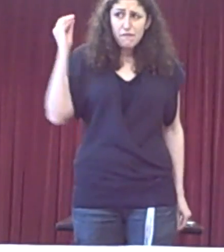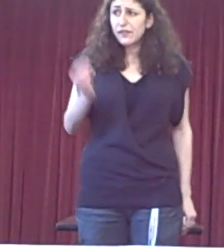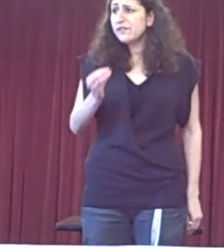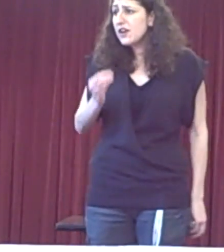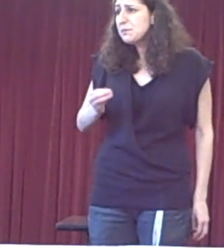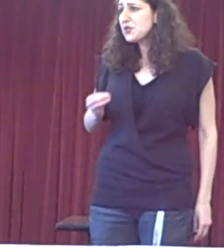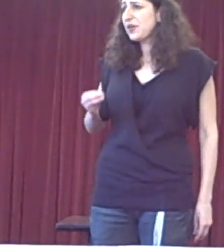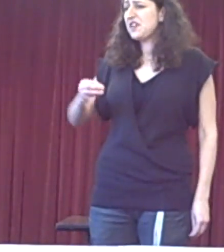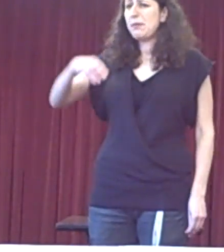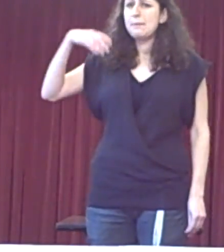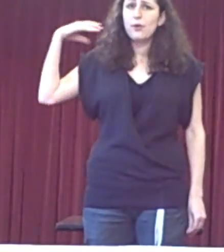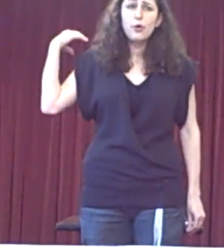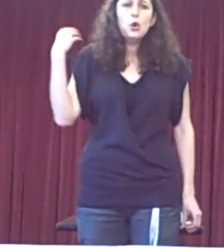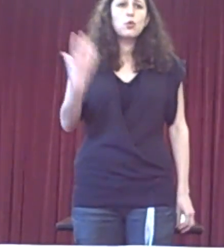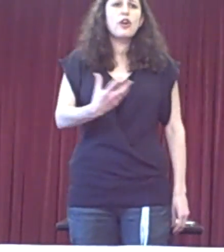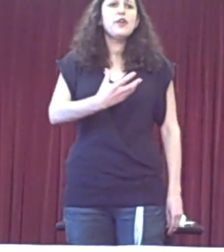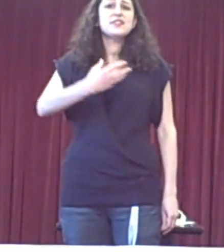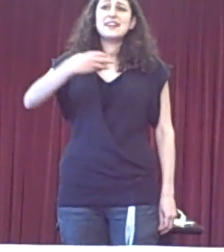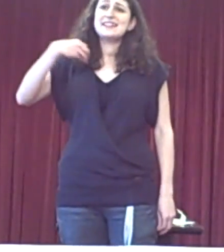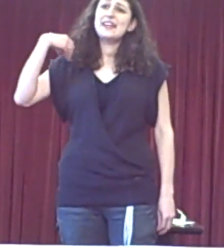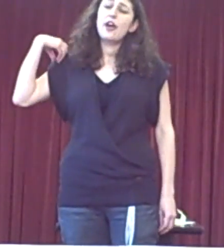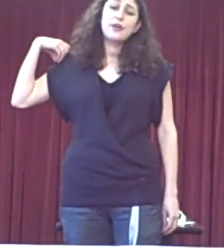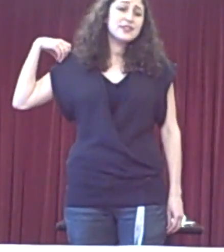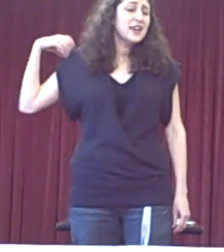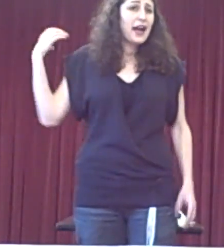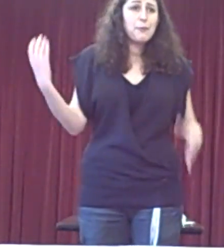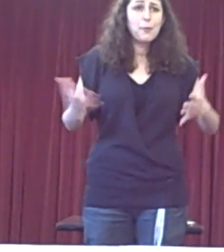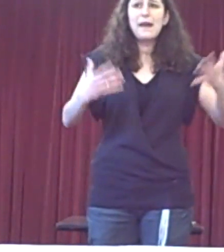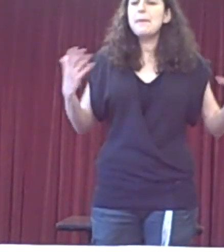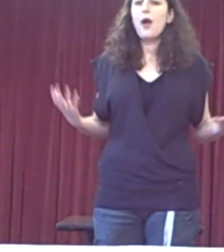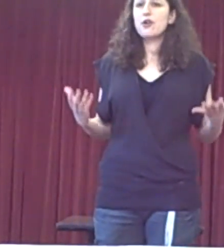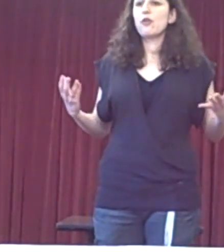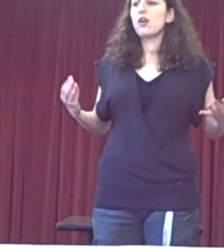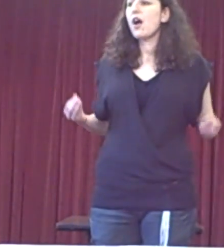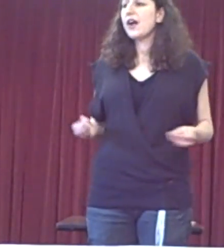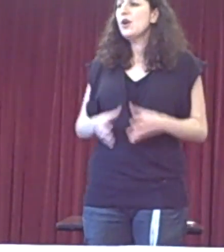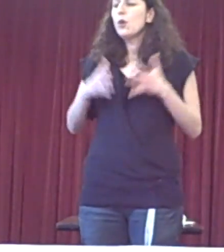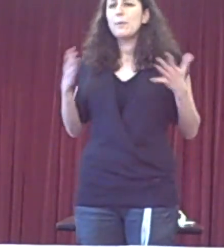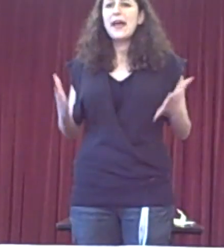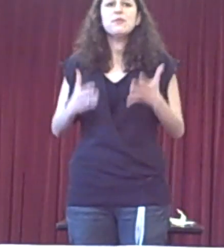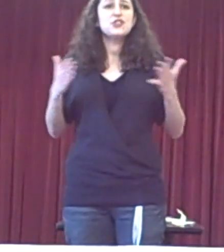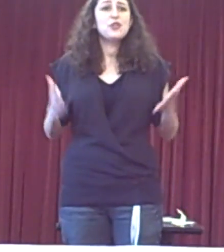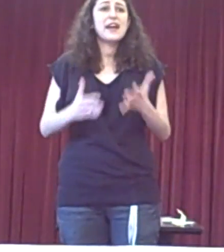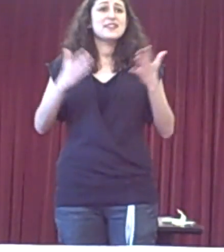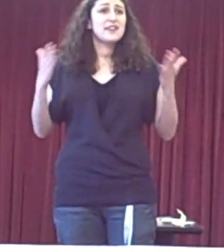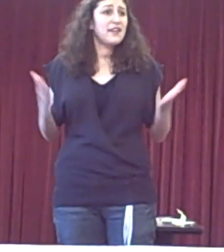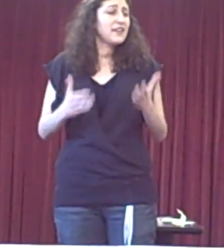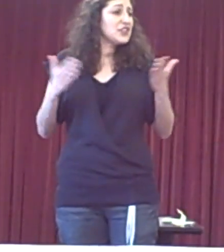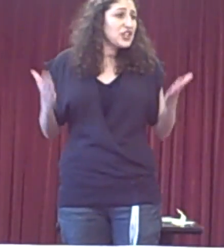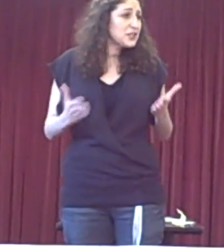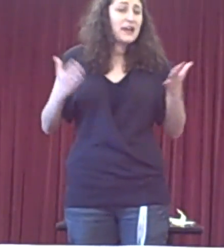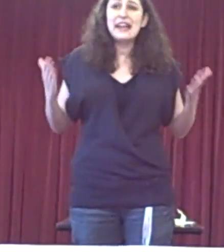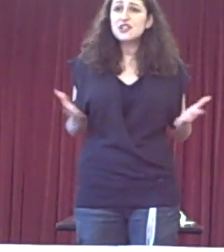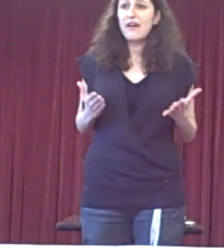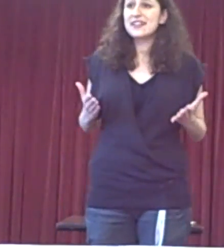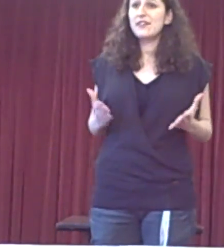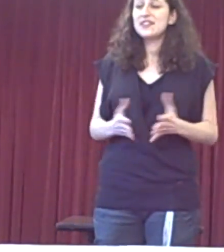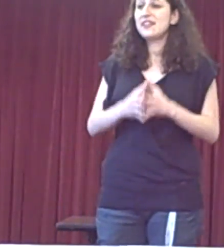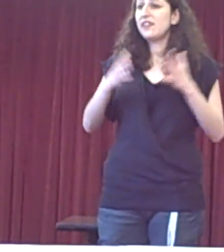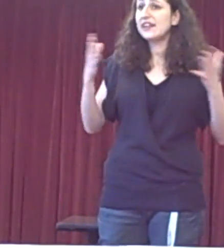for the vast majority of people, will go to casinos, will play poker online, will be able to do that as a legitimate leisure activity that they